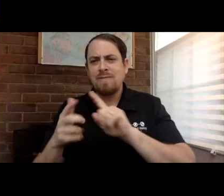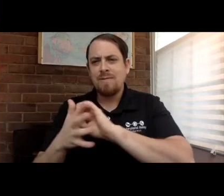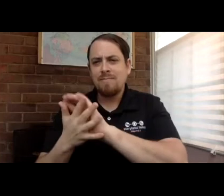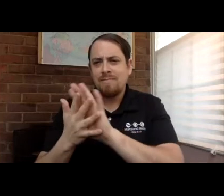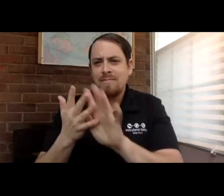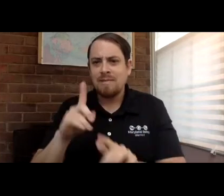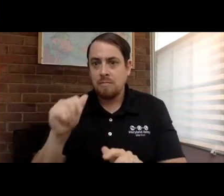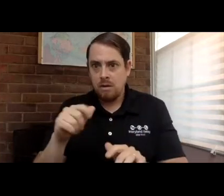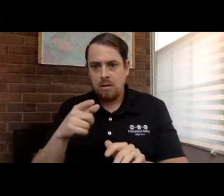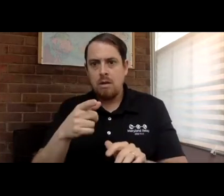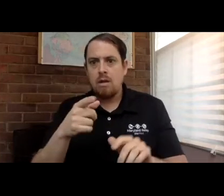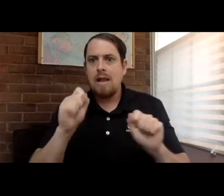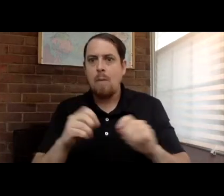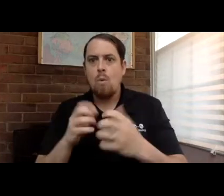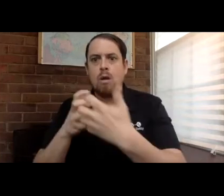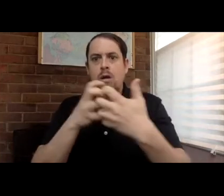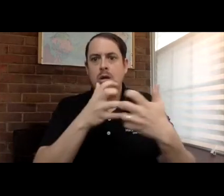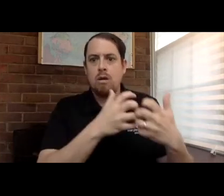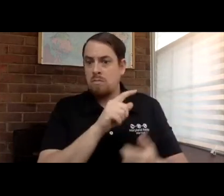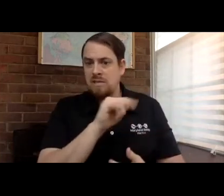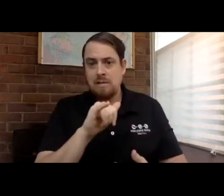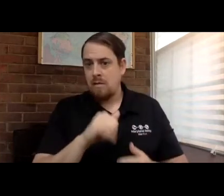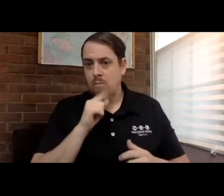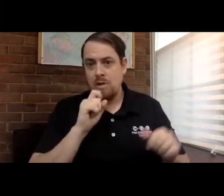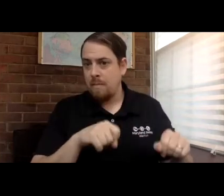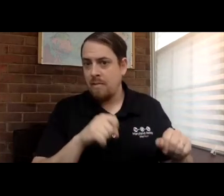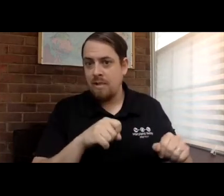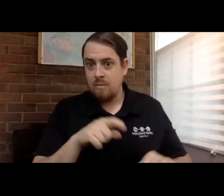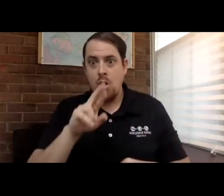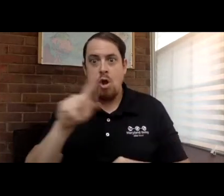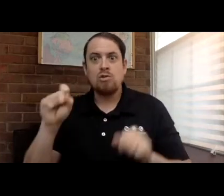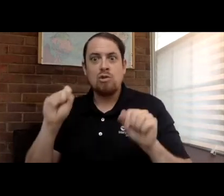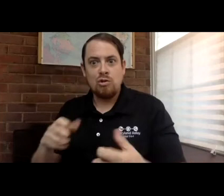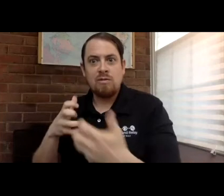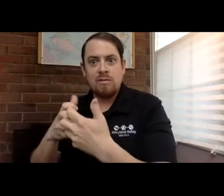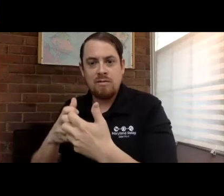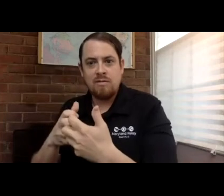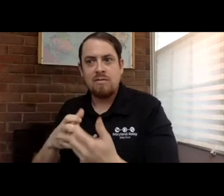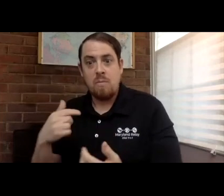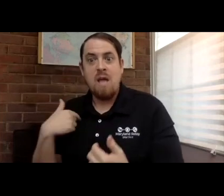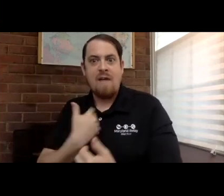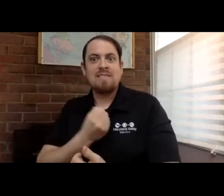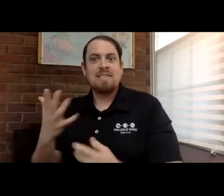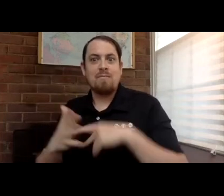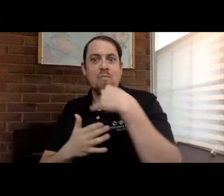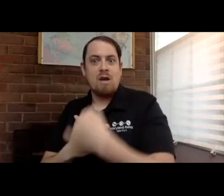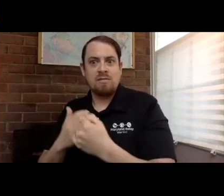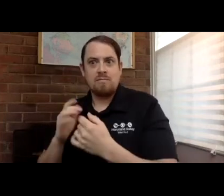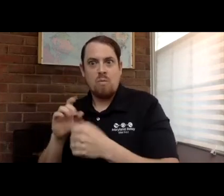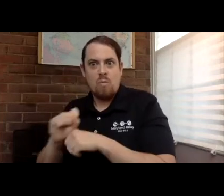deaf blind, those speech challenges, so forth and so on. It's able to accommodate all of these different constituencies.